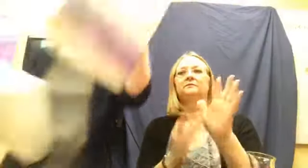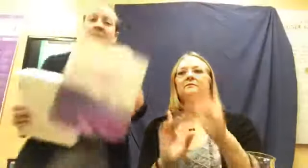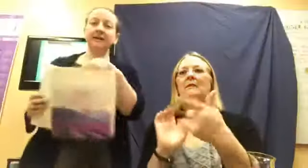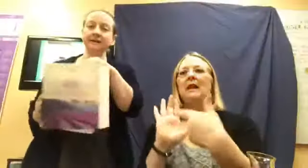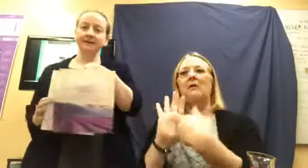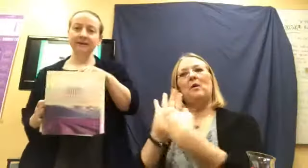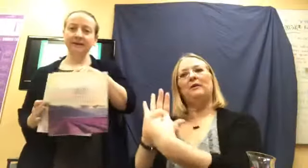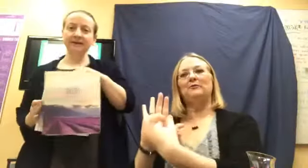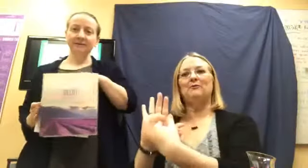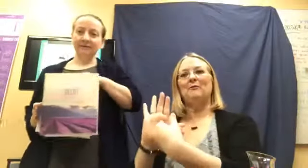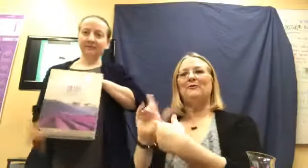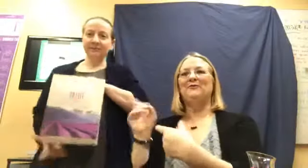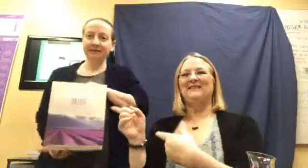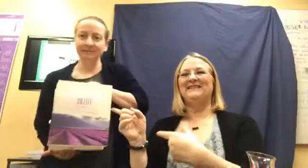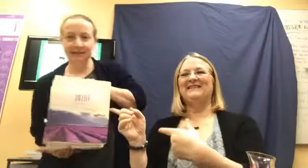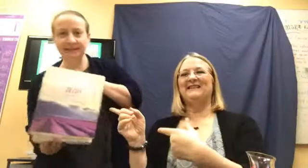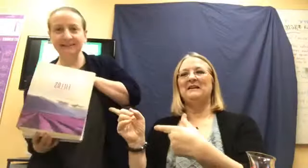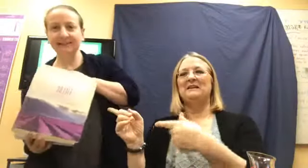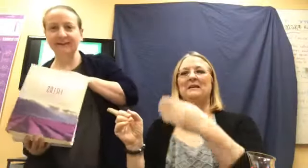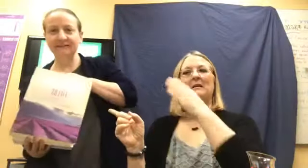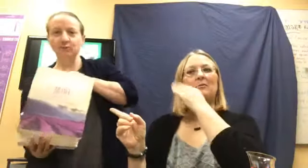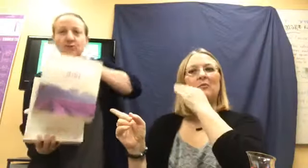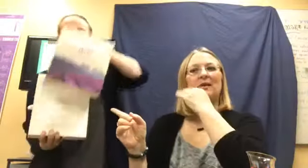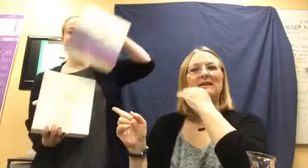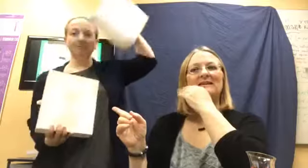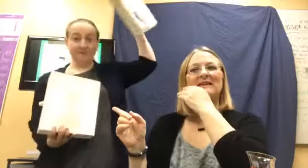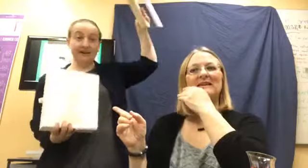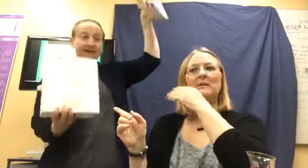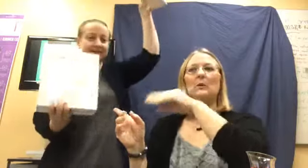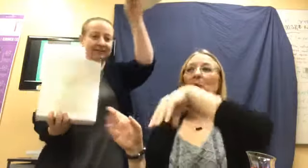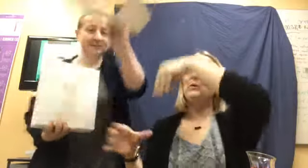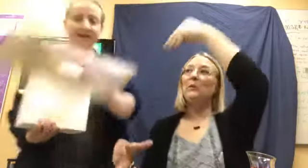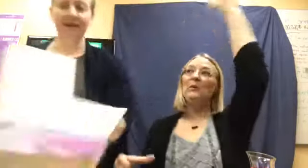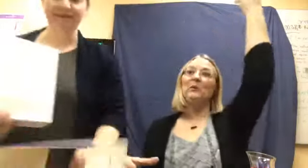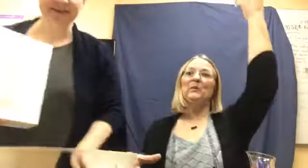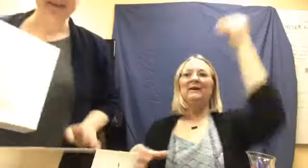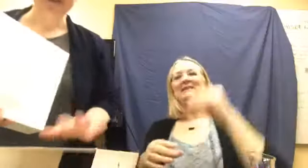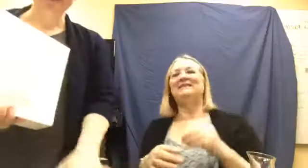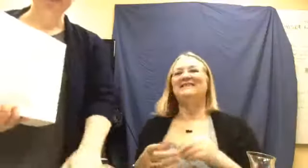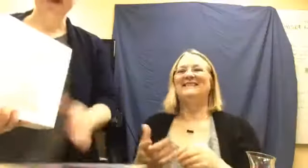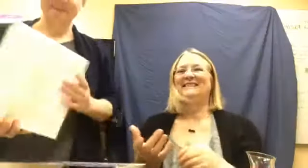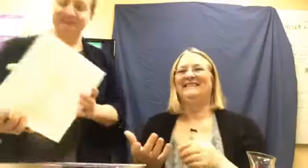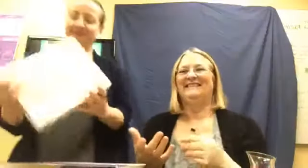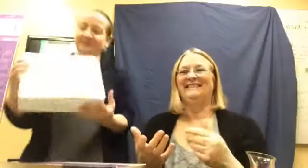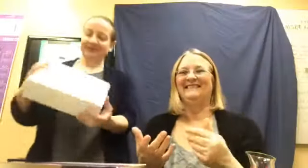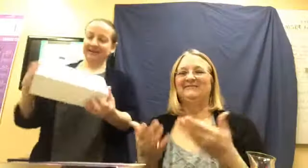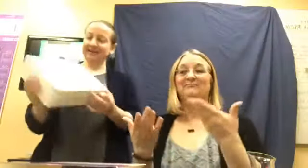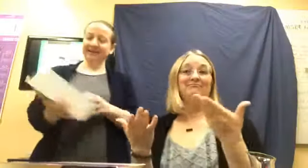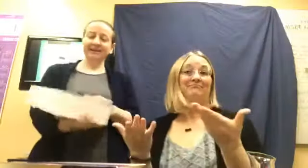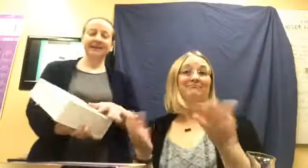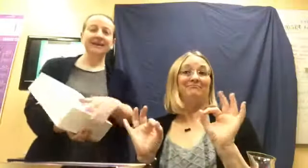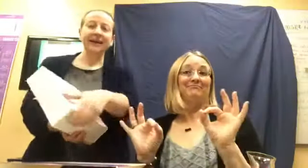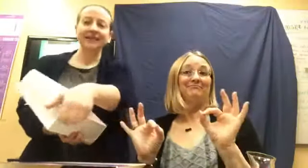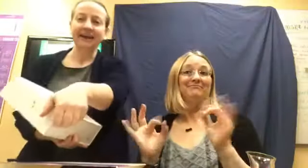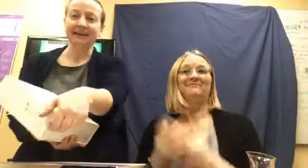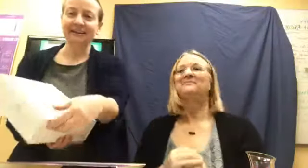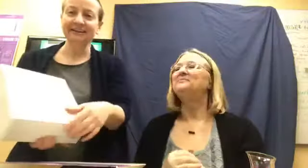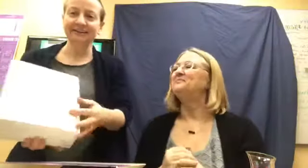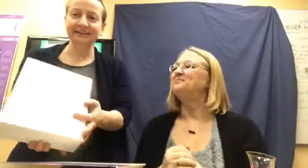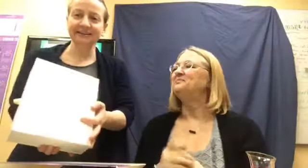All right. So here we're going to pretend I'm taking the sleeve off. Whoop. There. just took it off. Um, and then this is